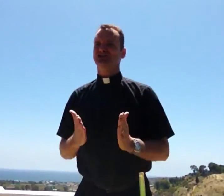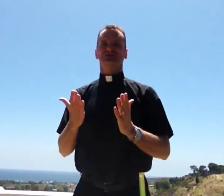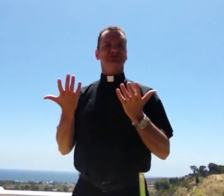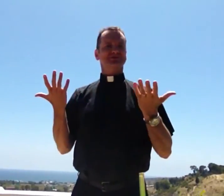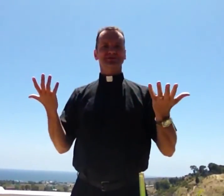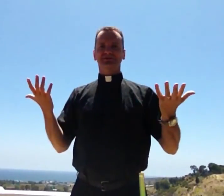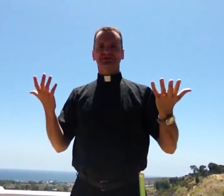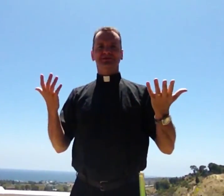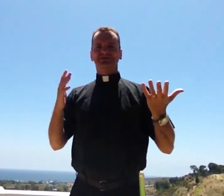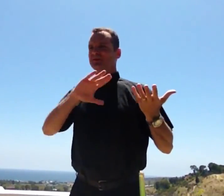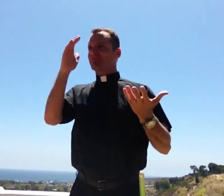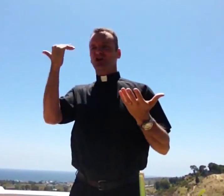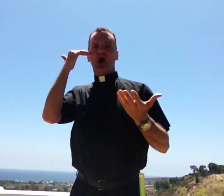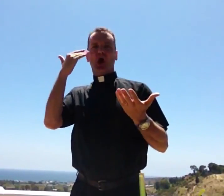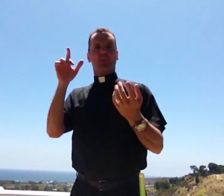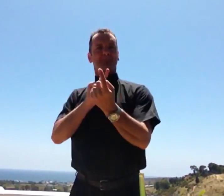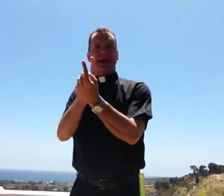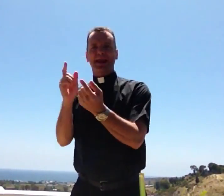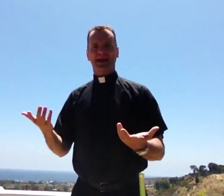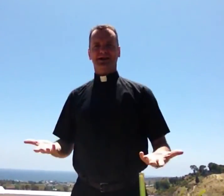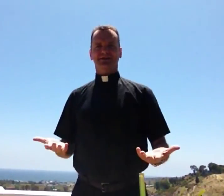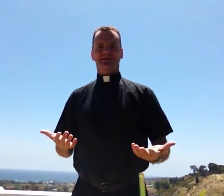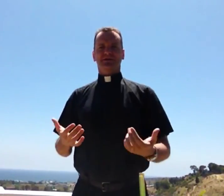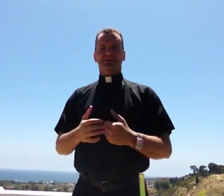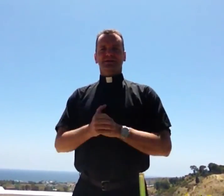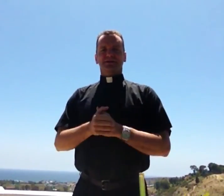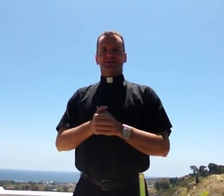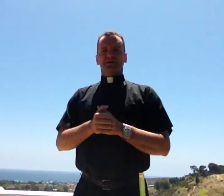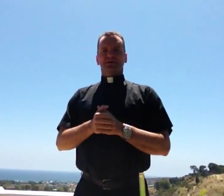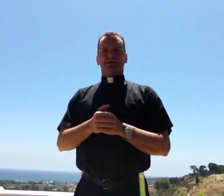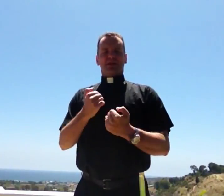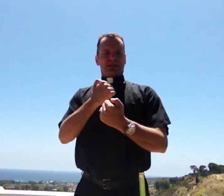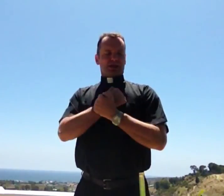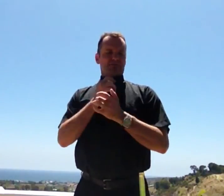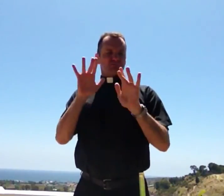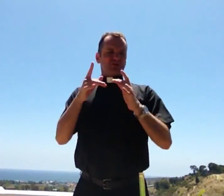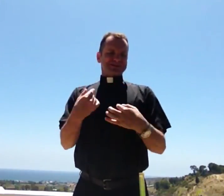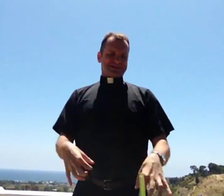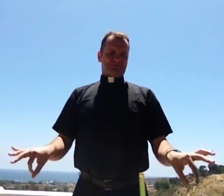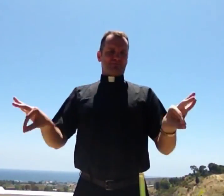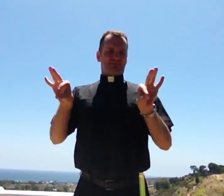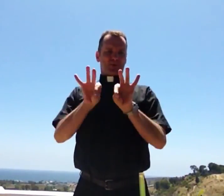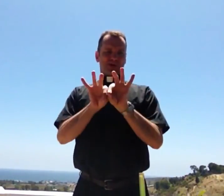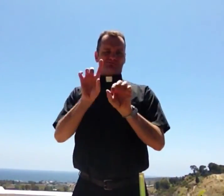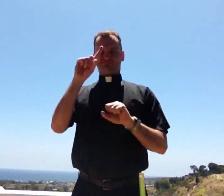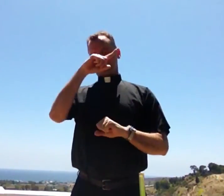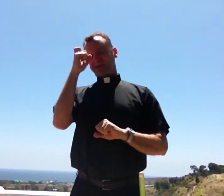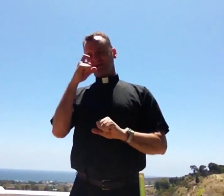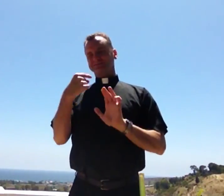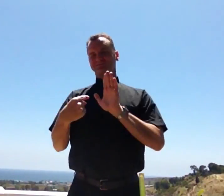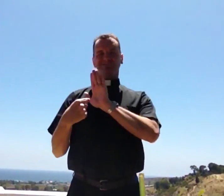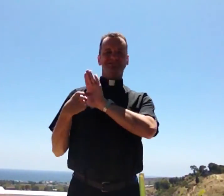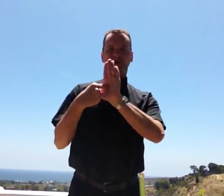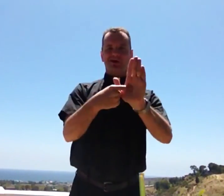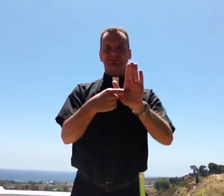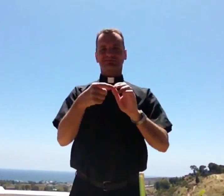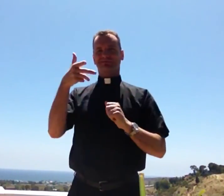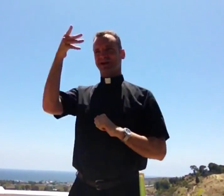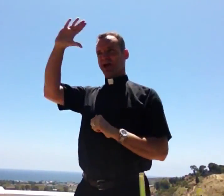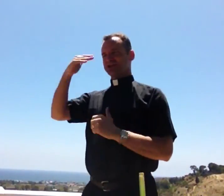For strangers. We never know who we're gonna meet. Love and mercy. is so critical. For us,